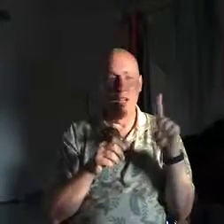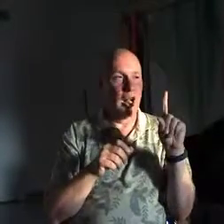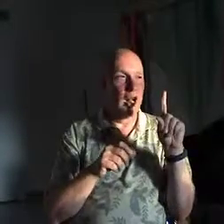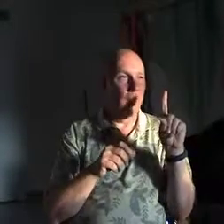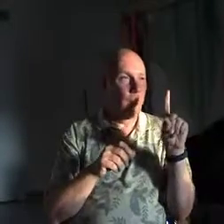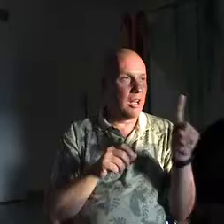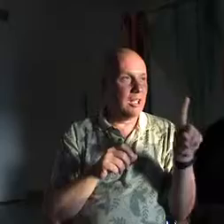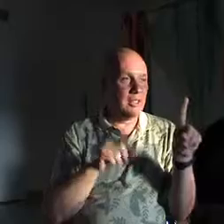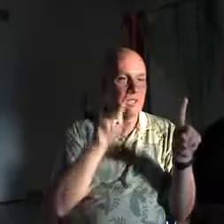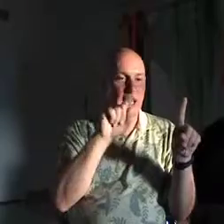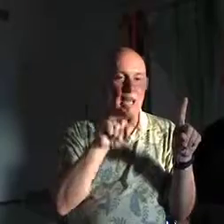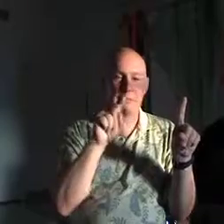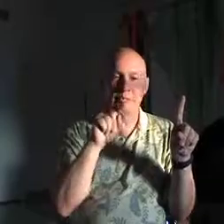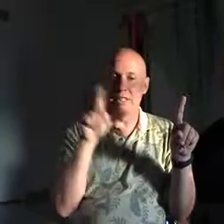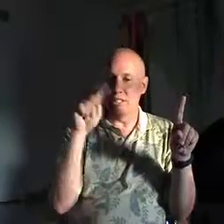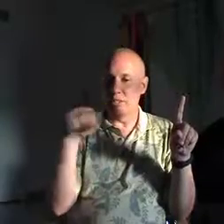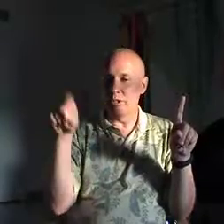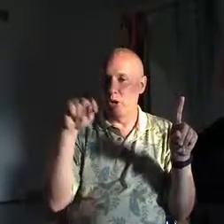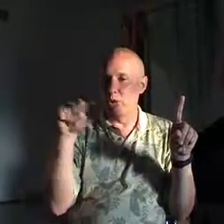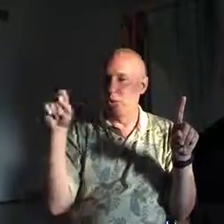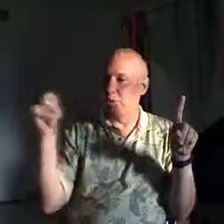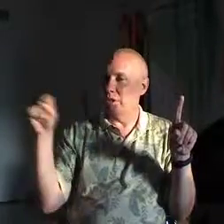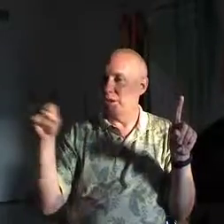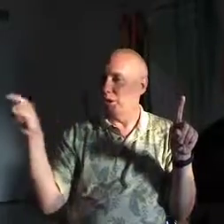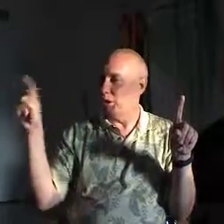One times zero equals zero.